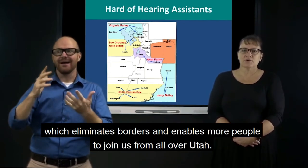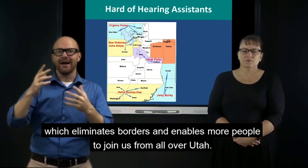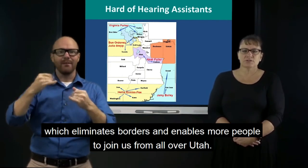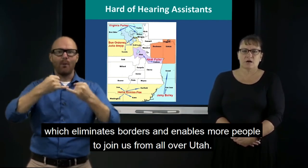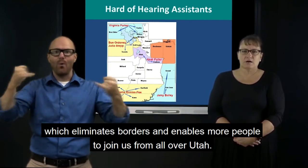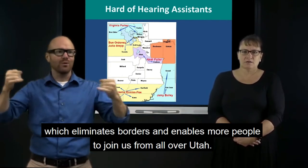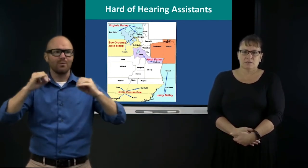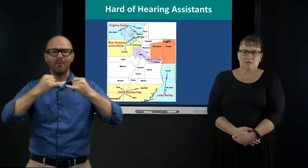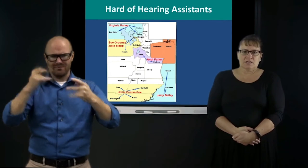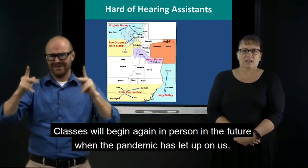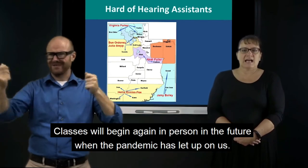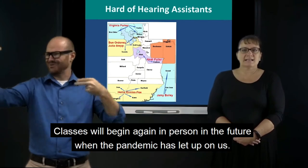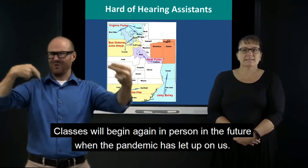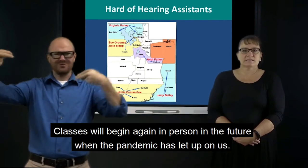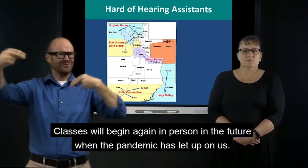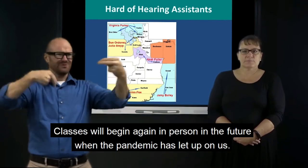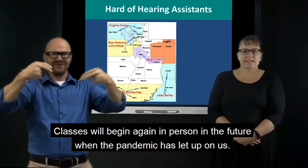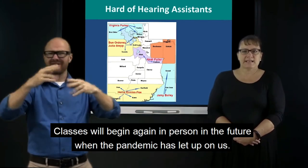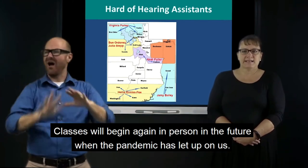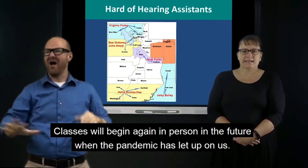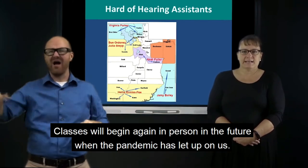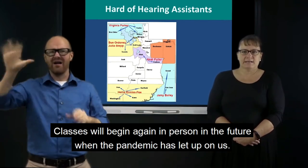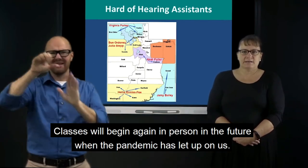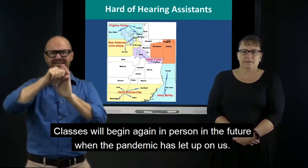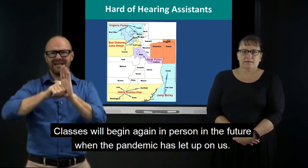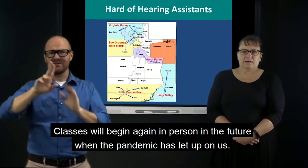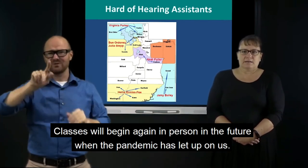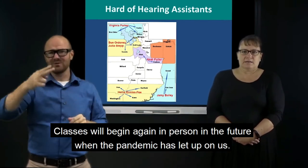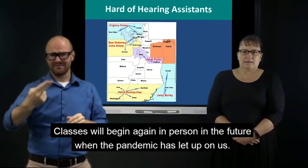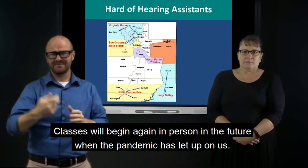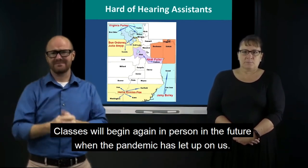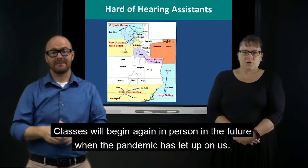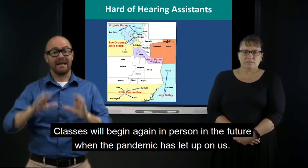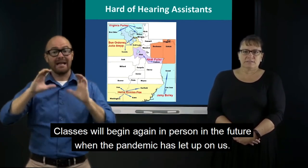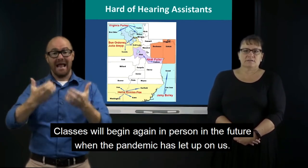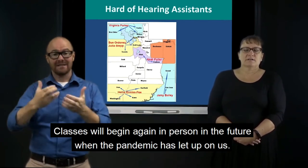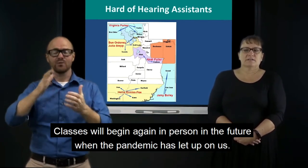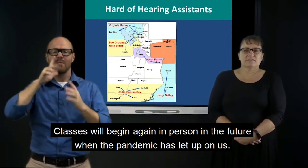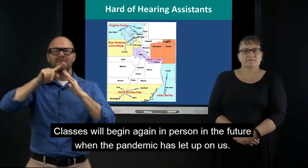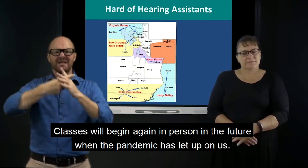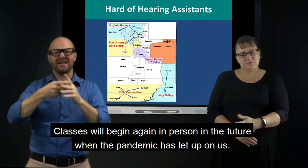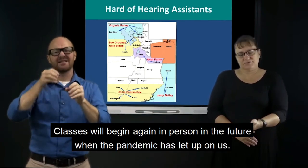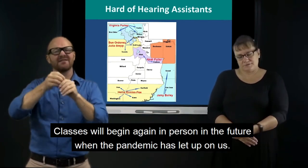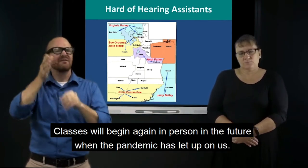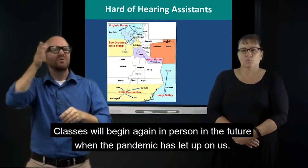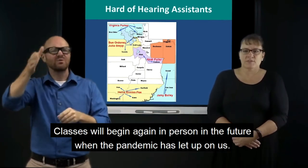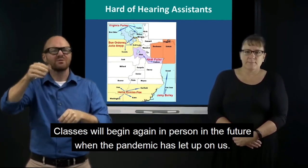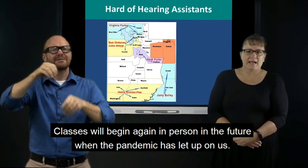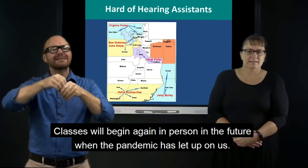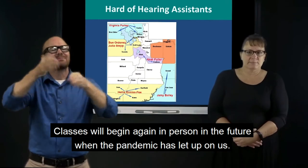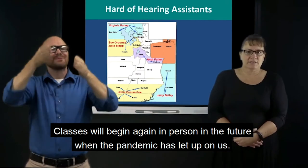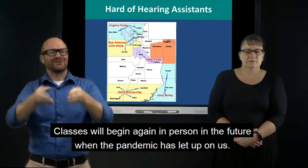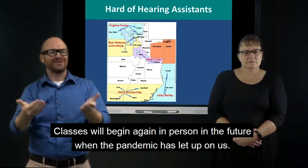Utah. Classes will begin again in person in the future when the pandemic is